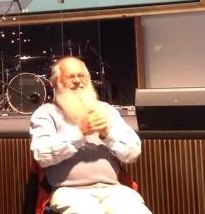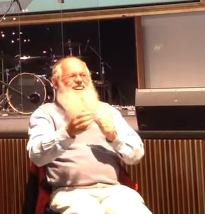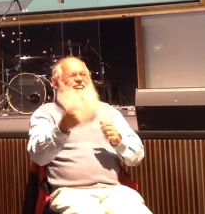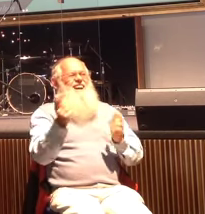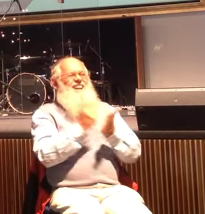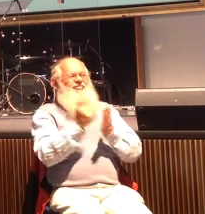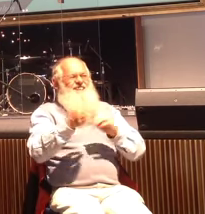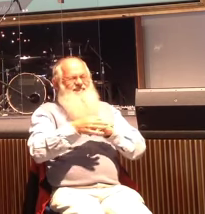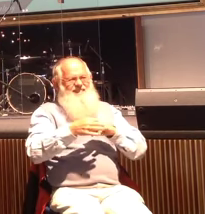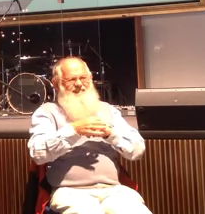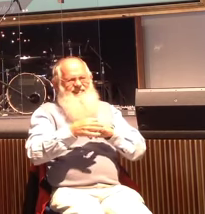So they've just been on a boat.